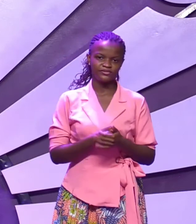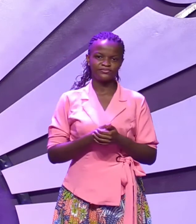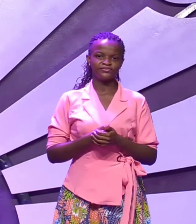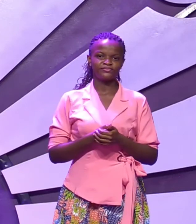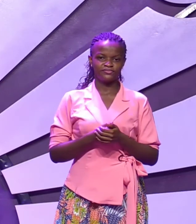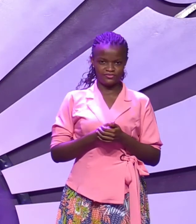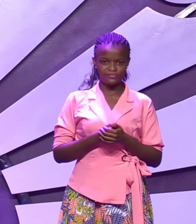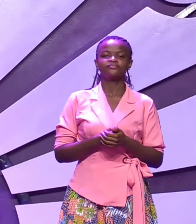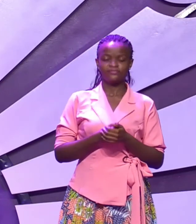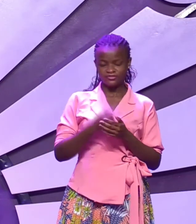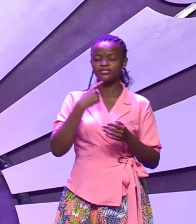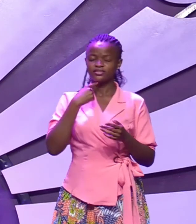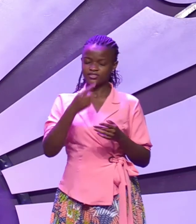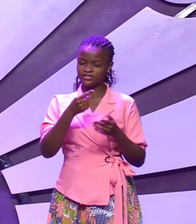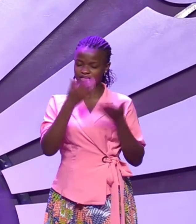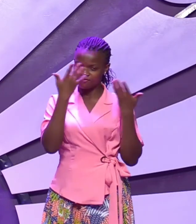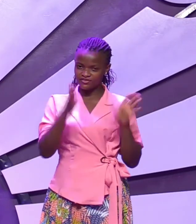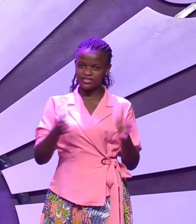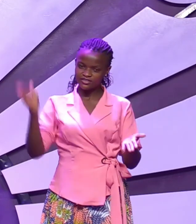I have said this I will say it again